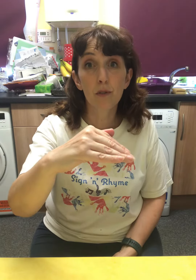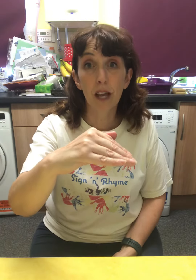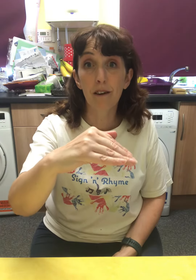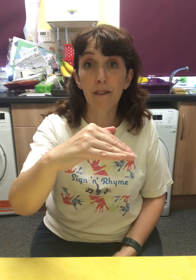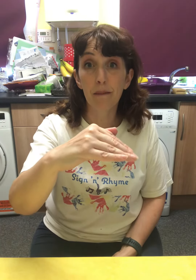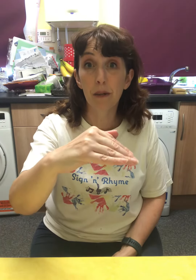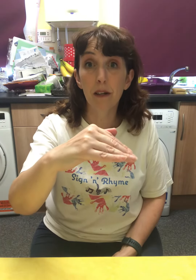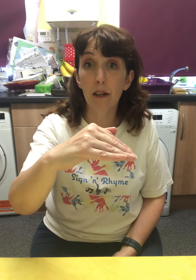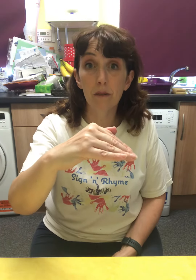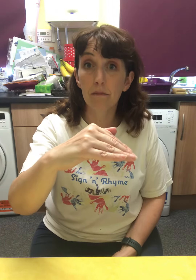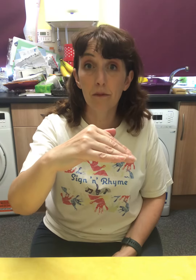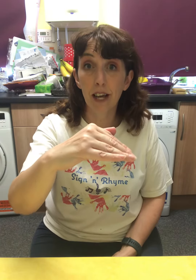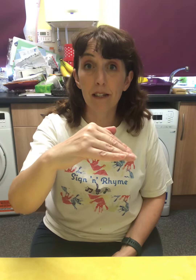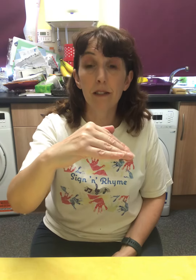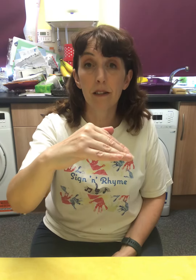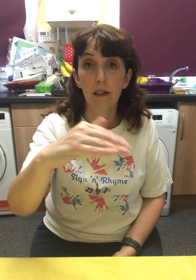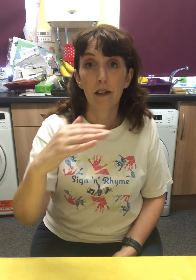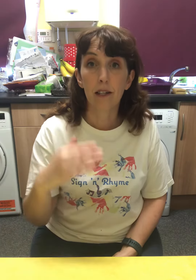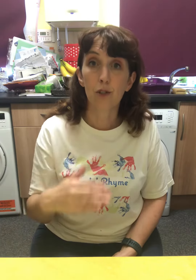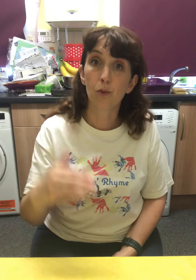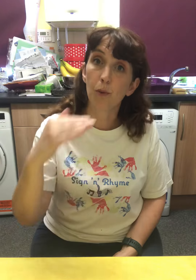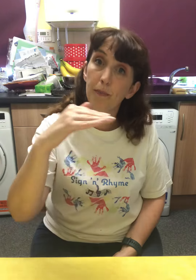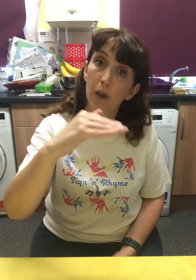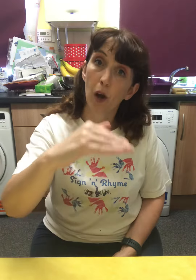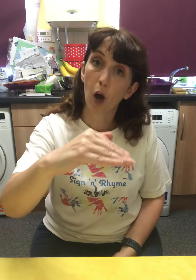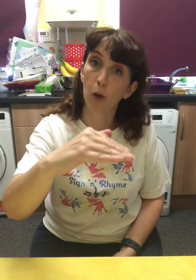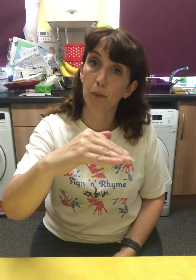caravan, bungalow, flat. It's your HOME.